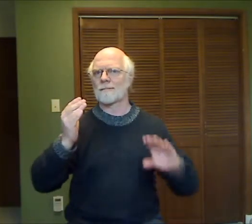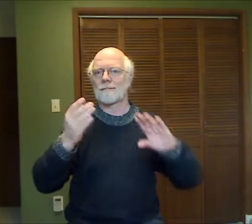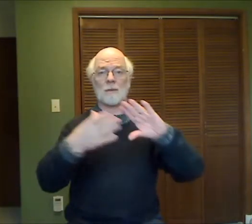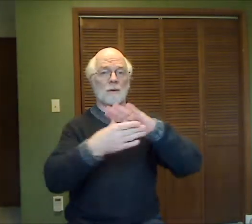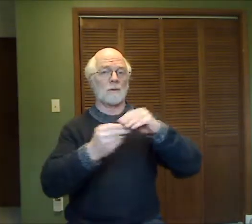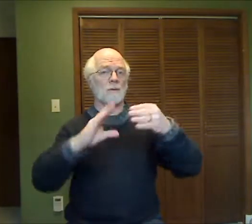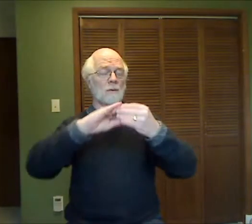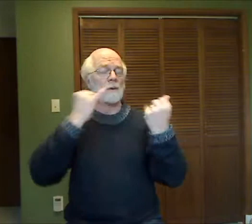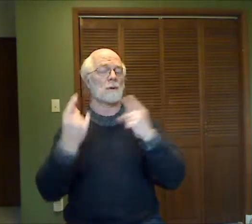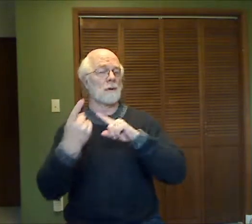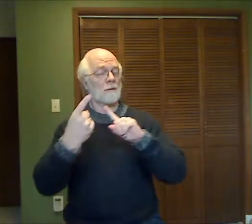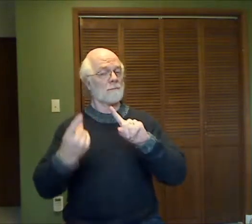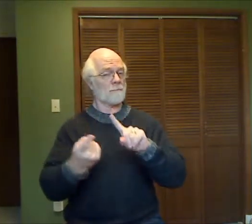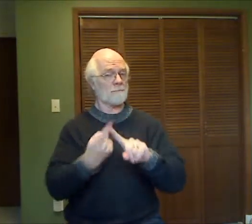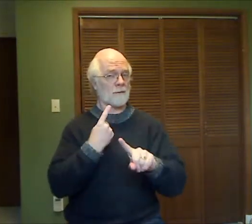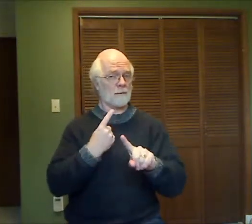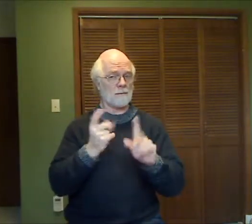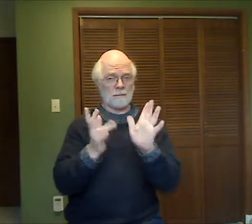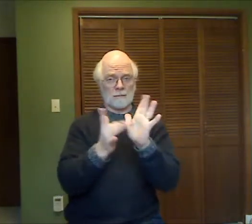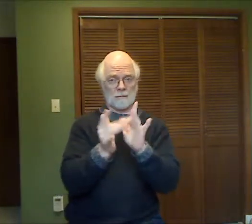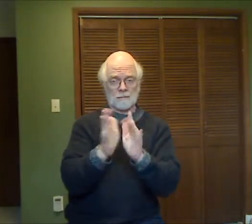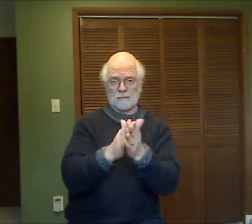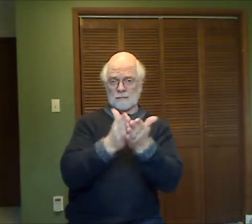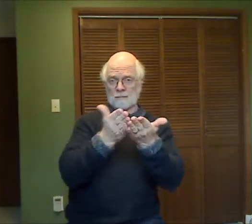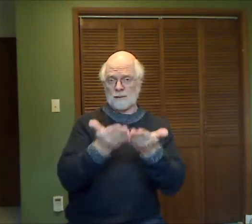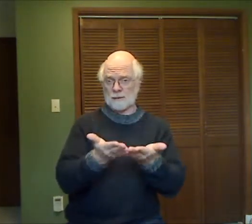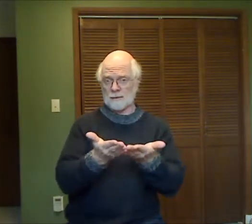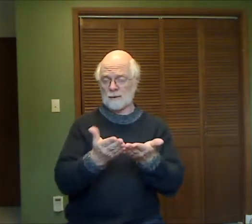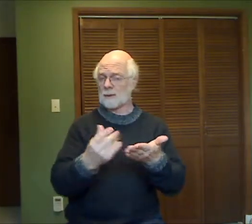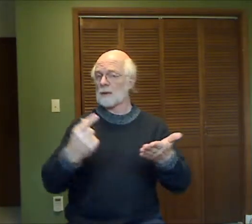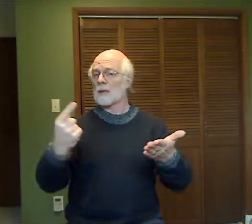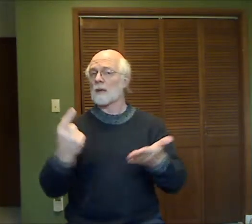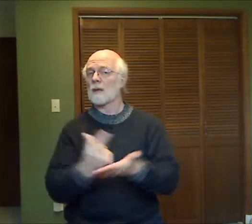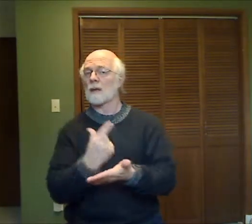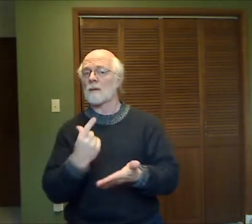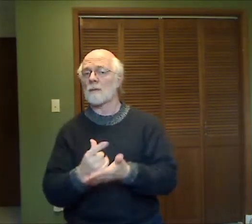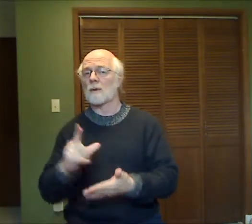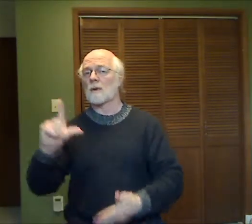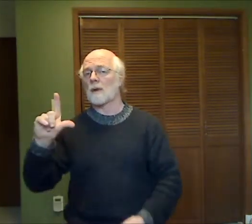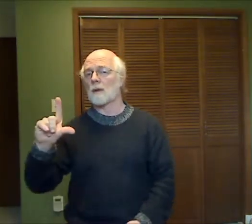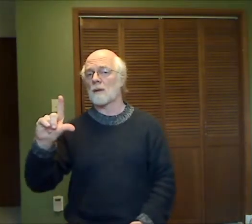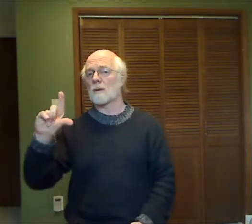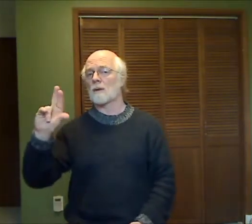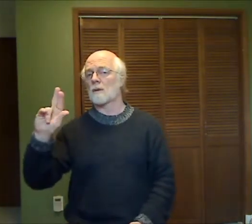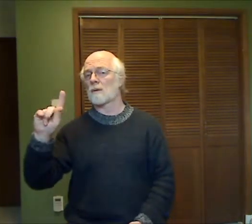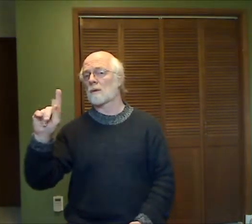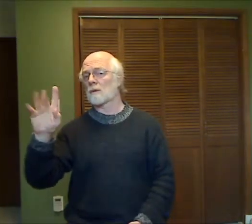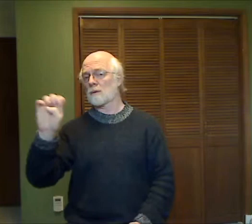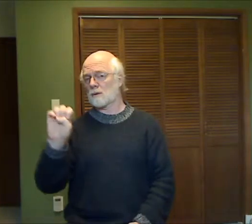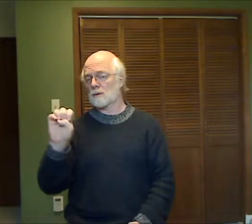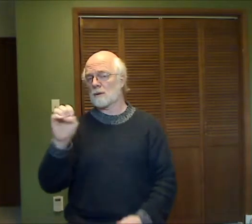The story today is from the Bible, the Gospel of Luke,